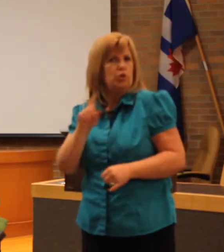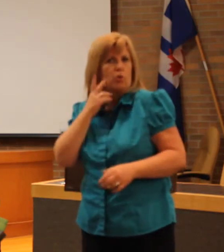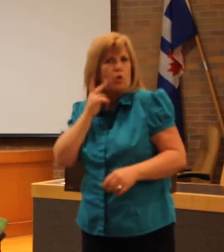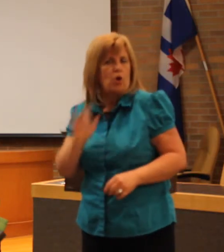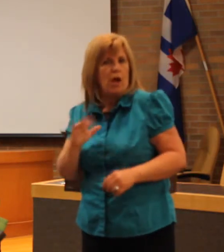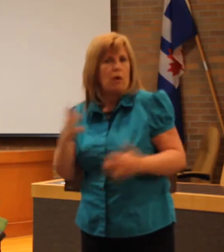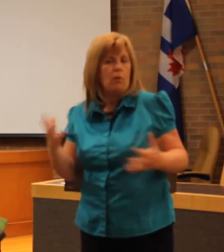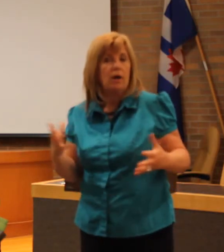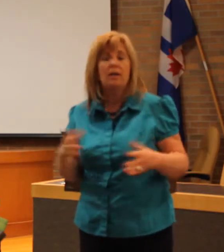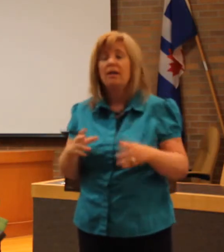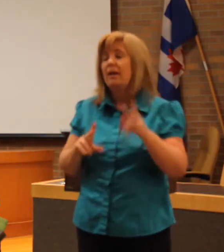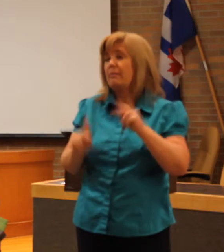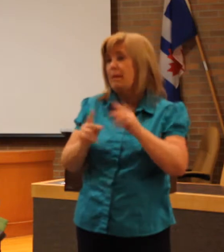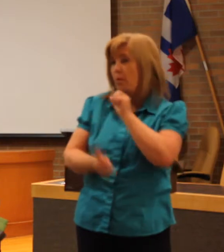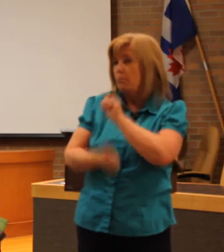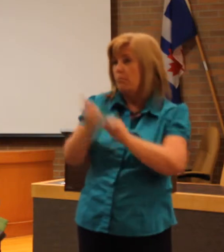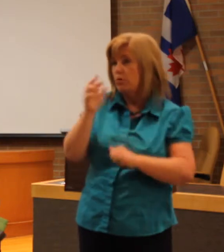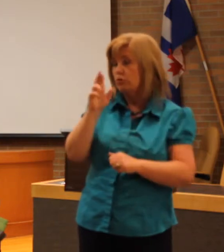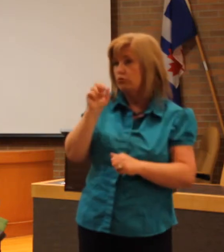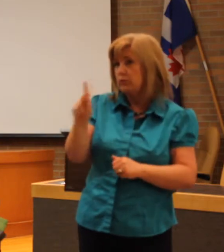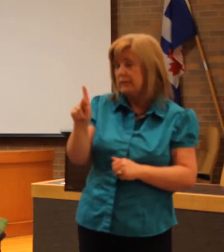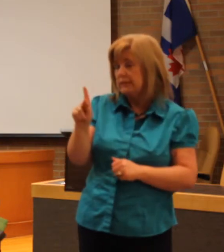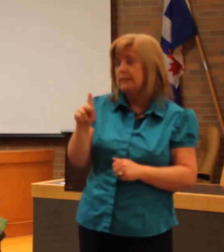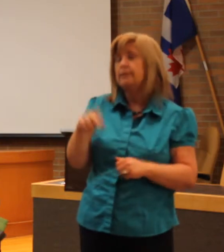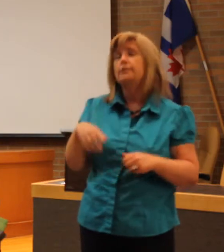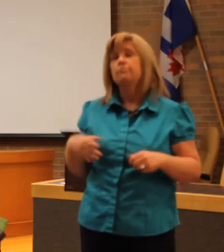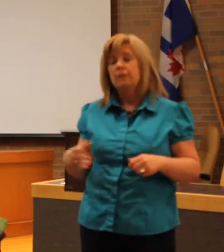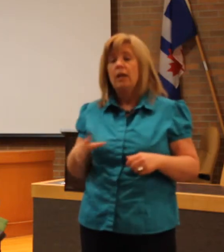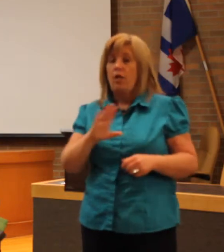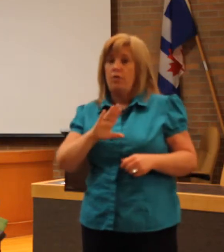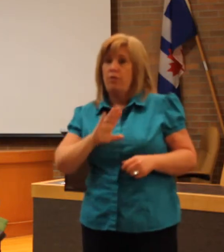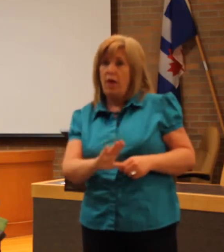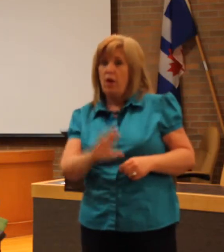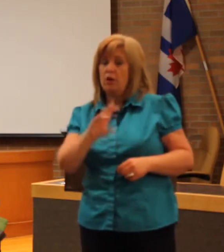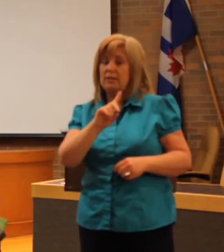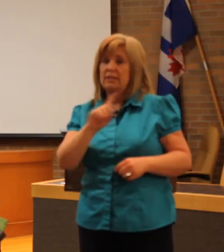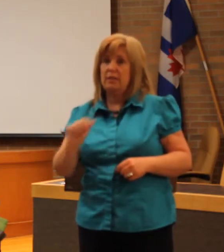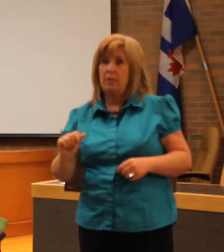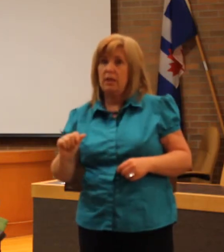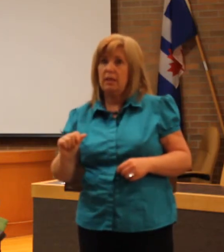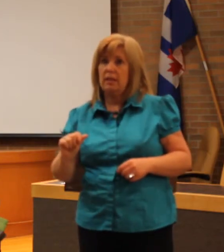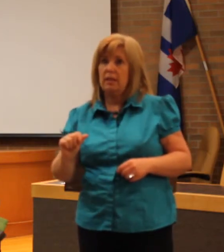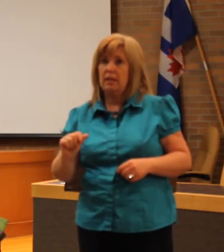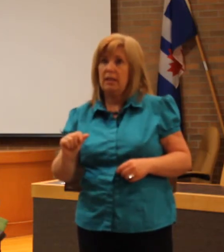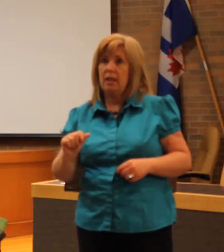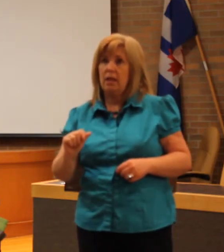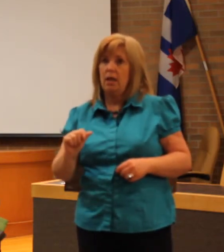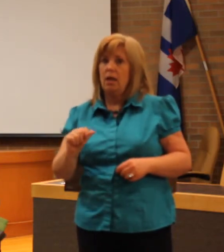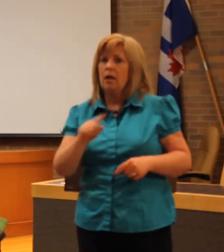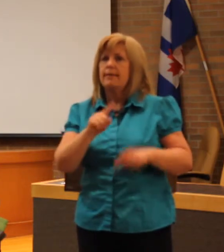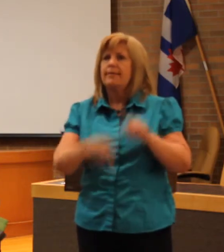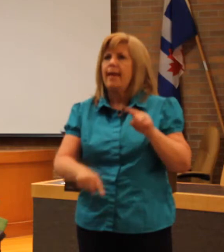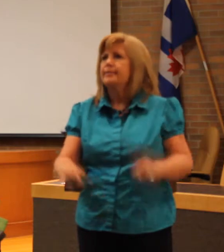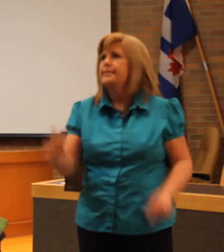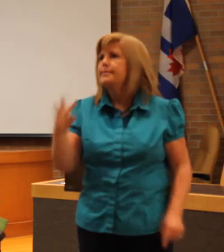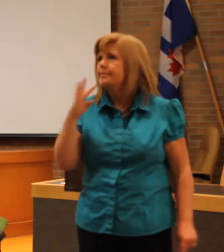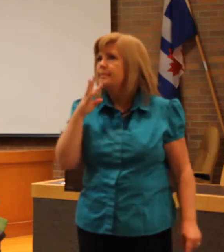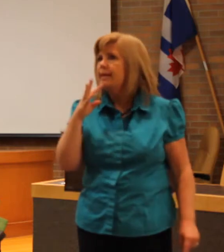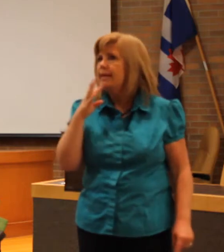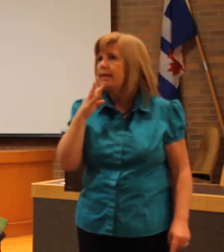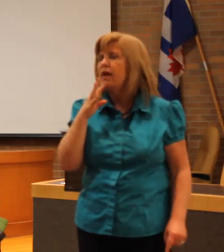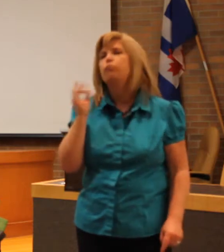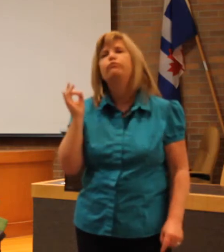at risk, might be those whose disability prevents them from physically speaking. So they may not be able to